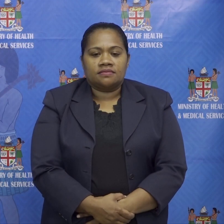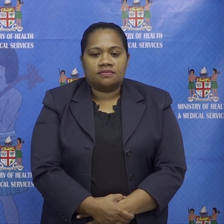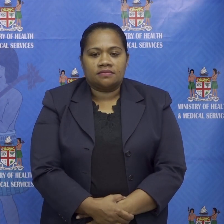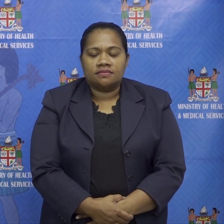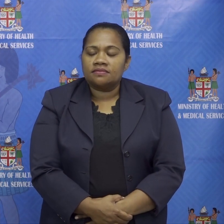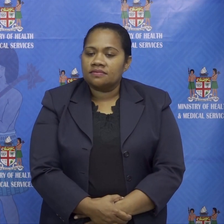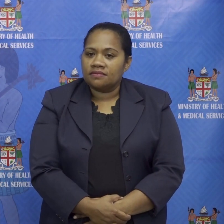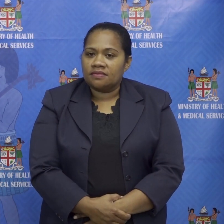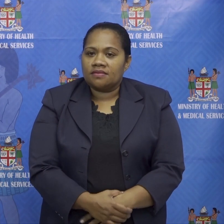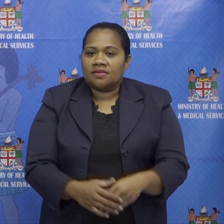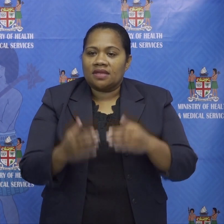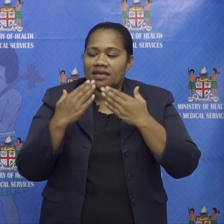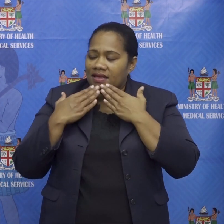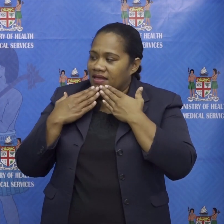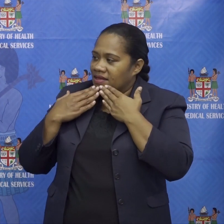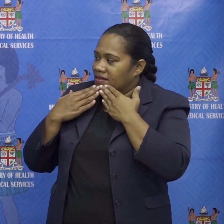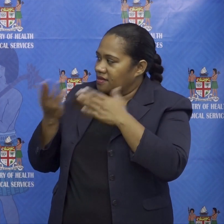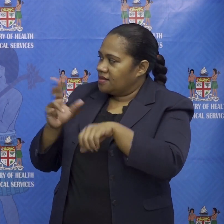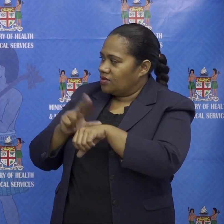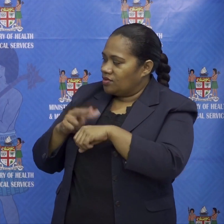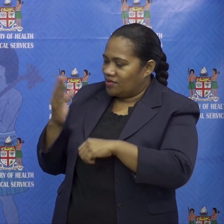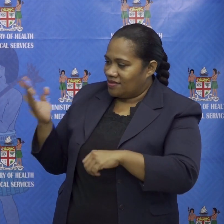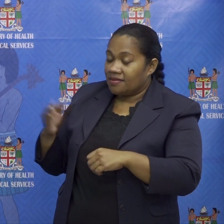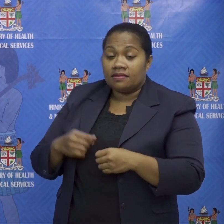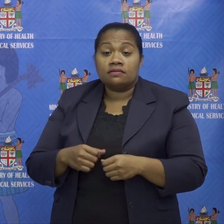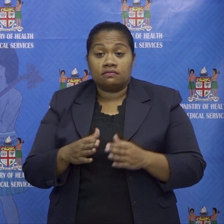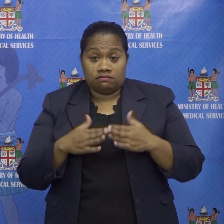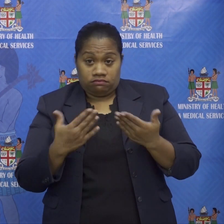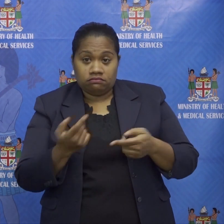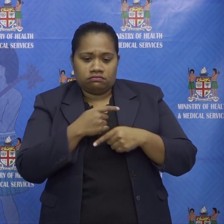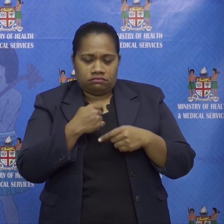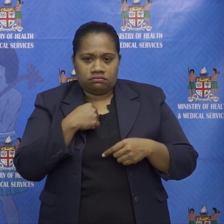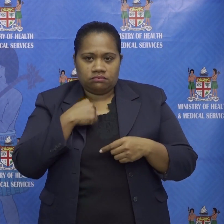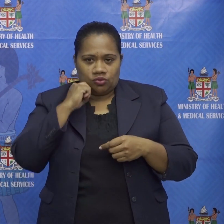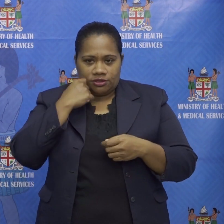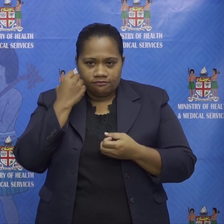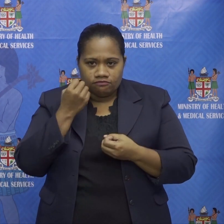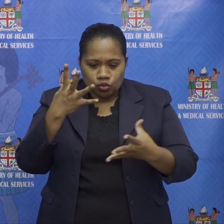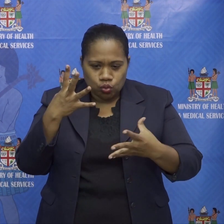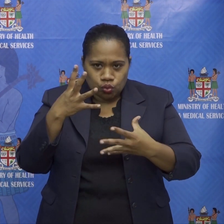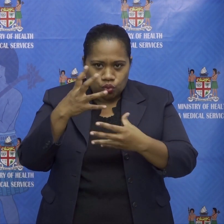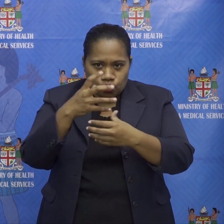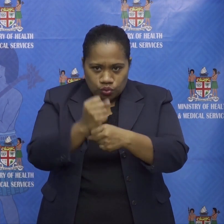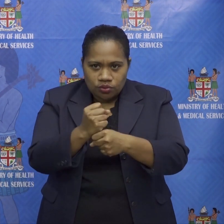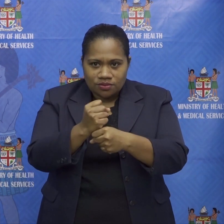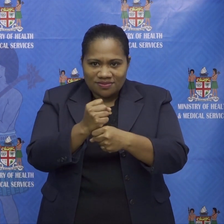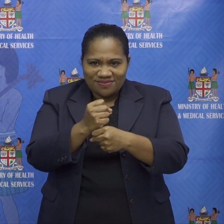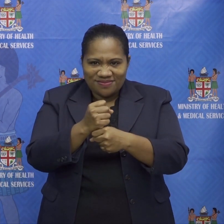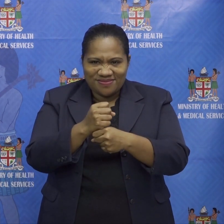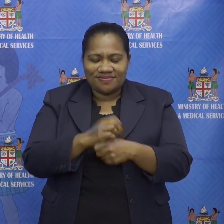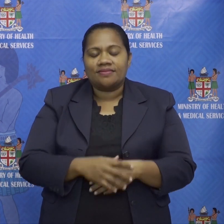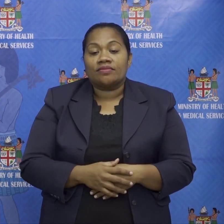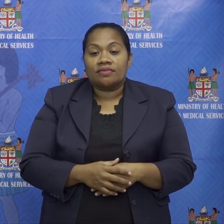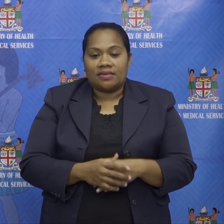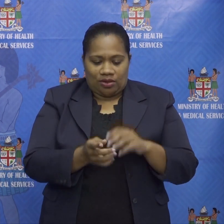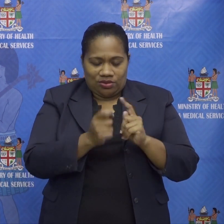thank you dr foe um so i will give my usual sum up of the cases as well as our testing so